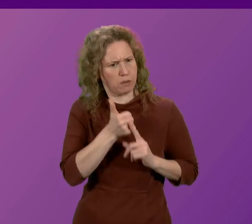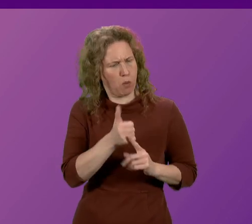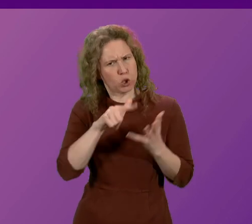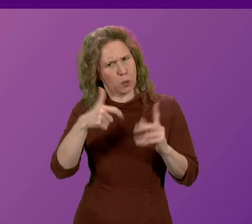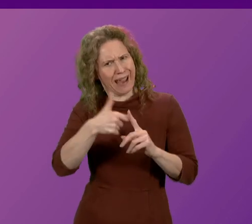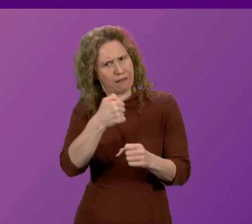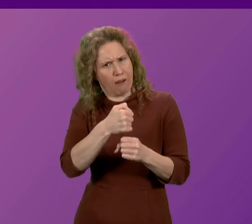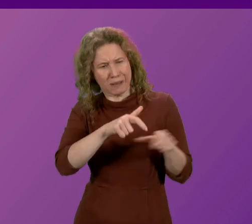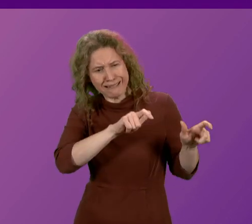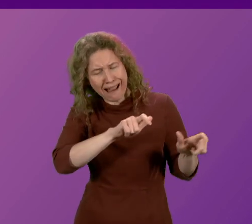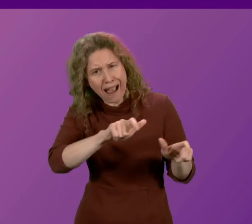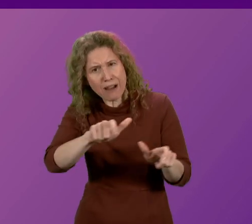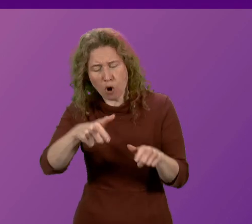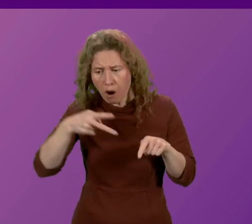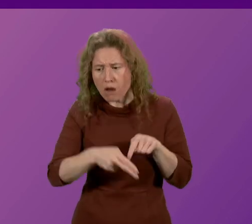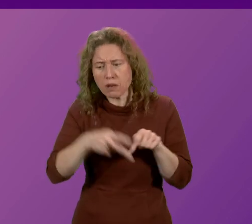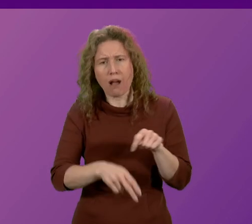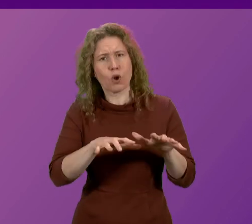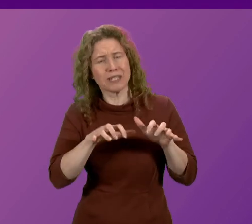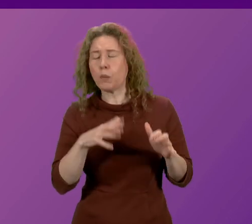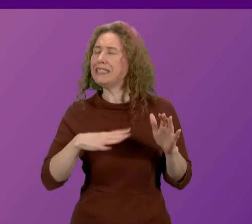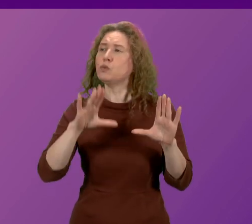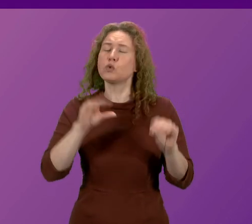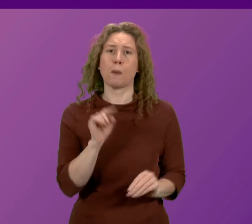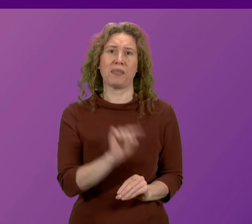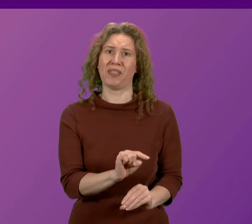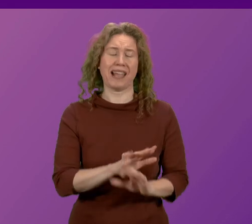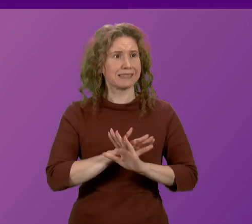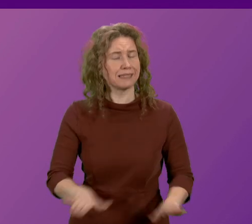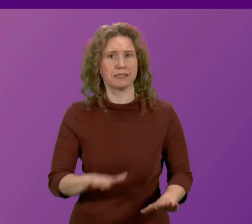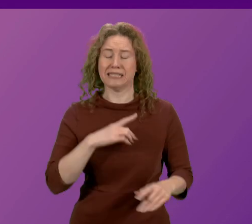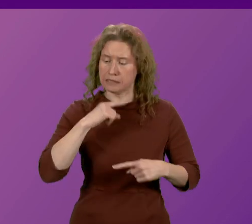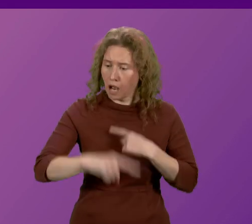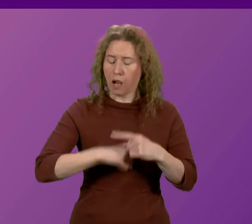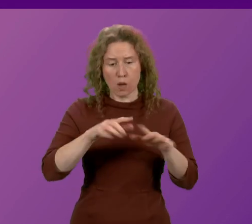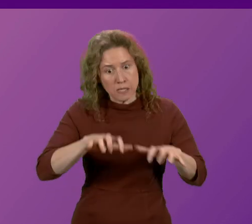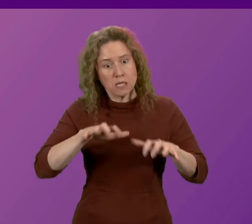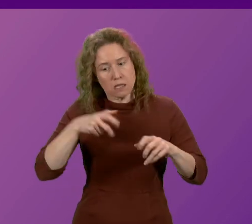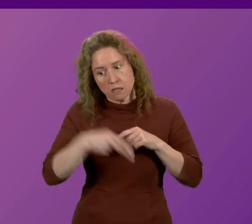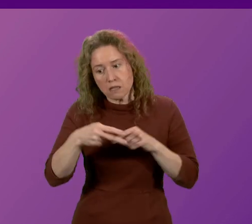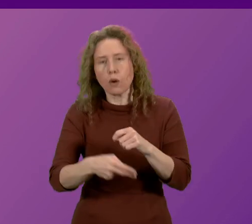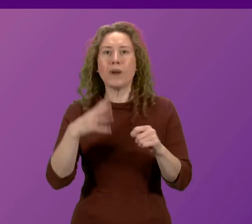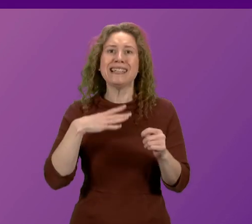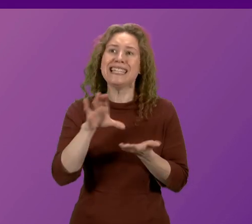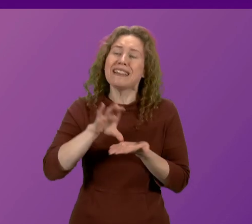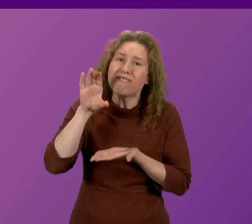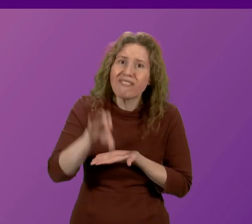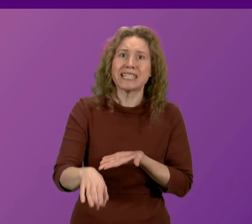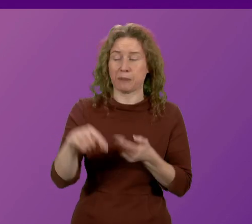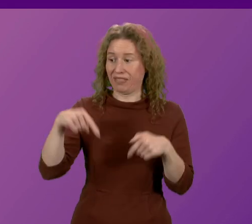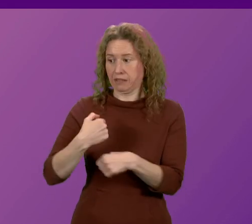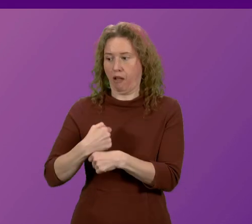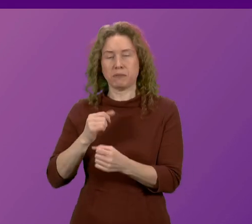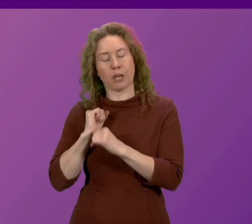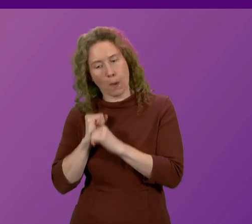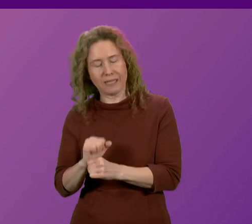on with austerity. We've got to break out of this austerity cycle. We need investment. This government is committed